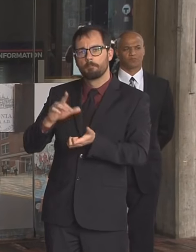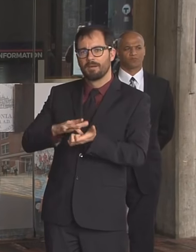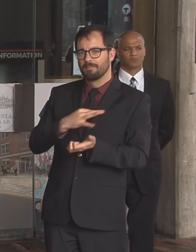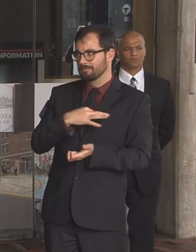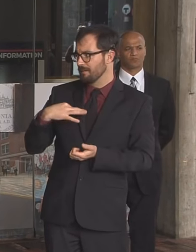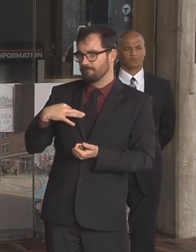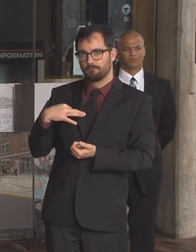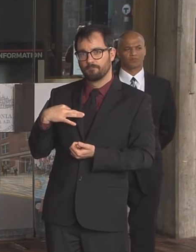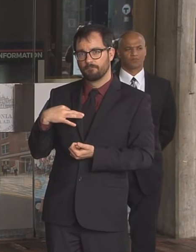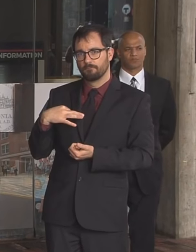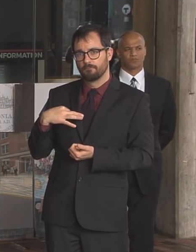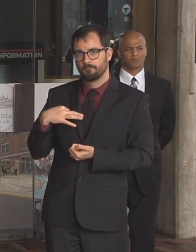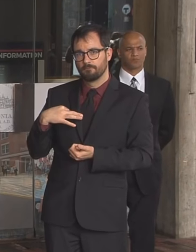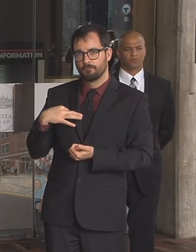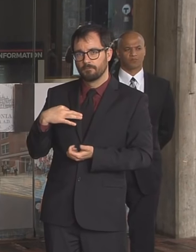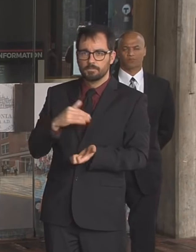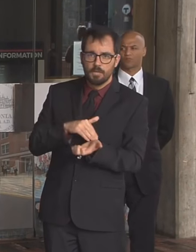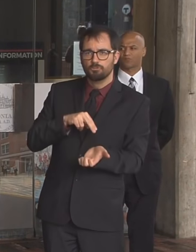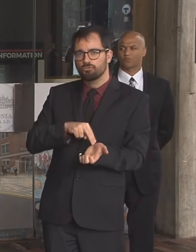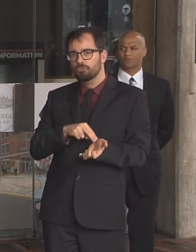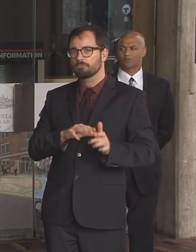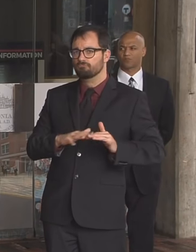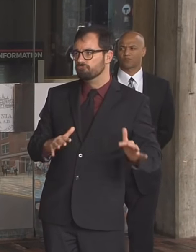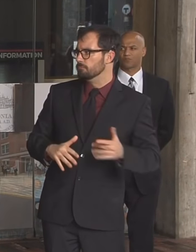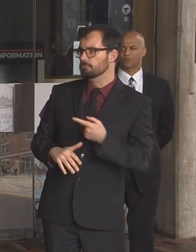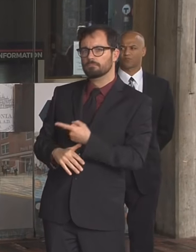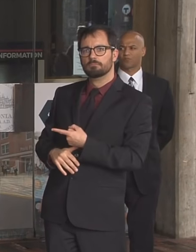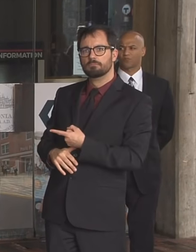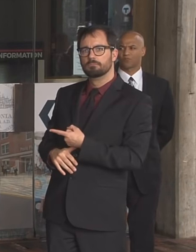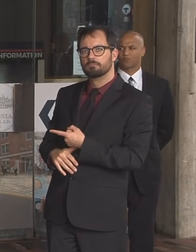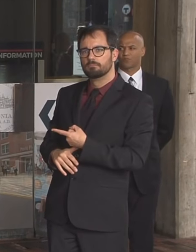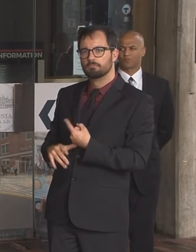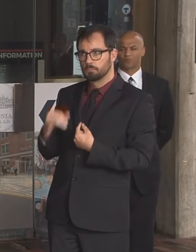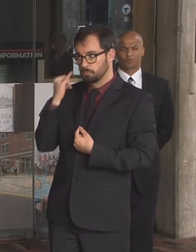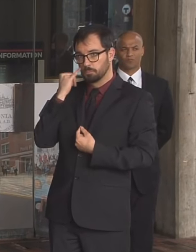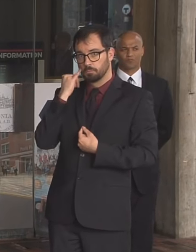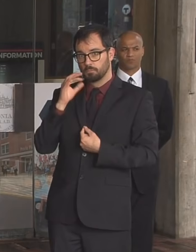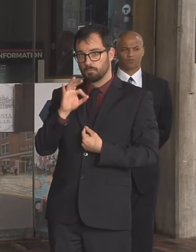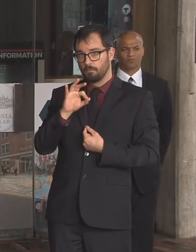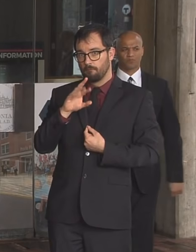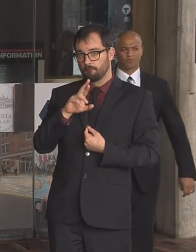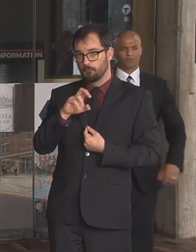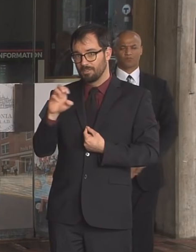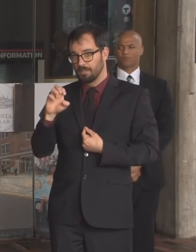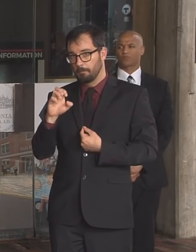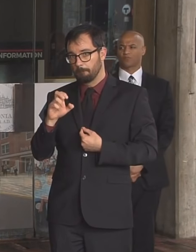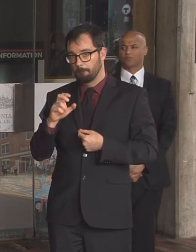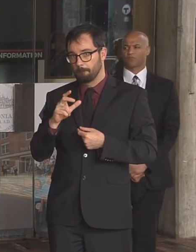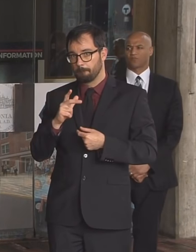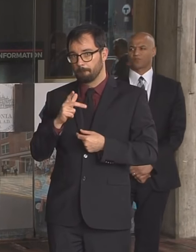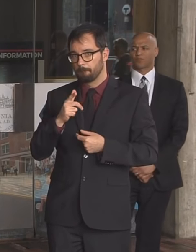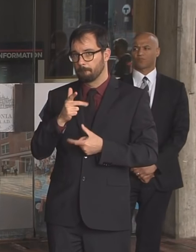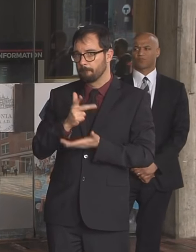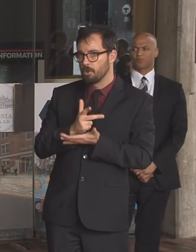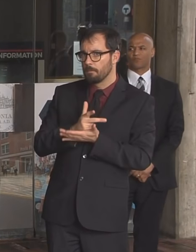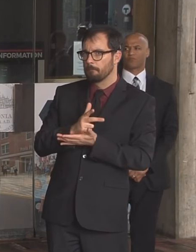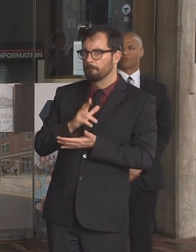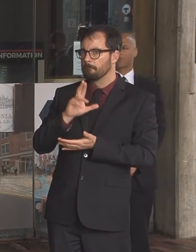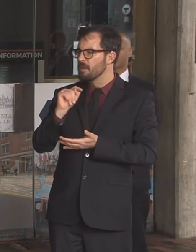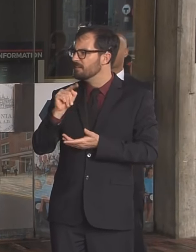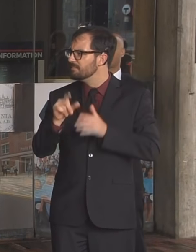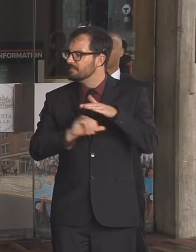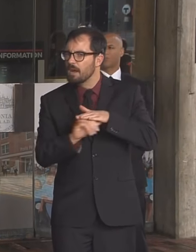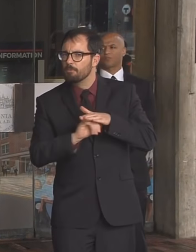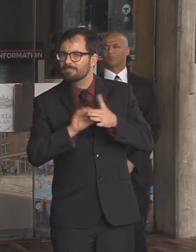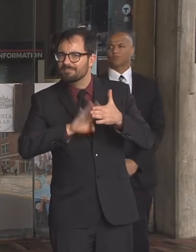parking for some of those folks who would normally be taking the tea in but the tea is running sparsely what would you say yeah we worked with garages i mentioned it the